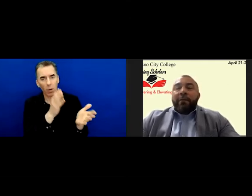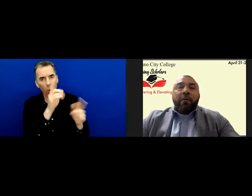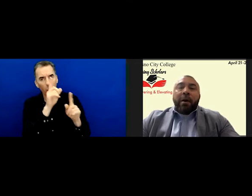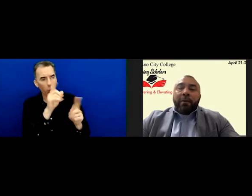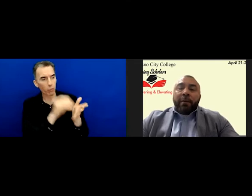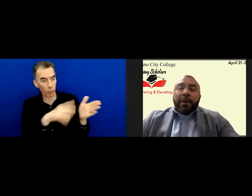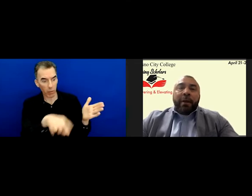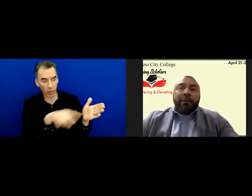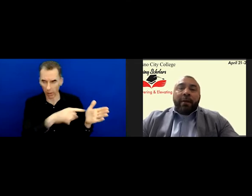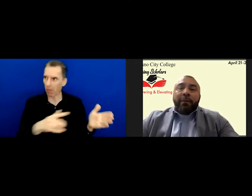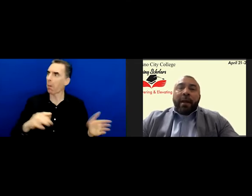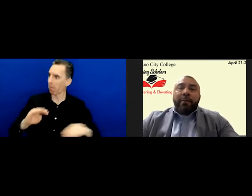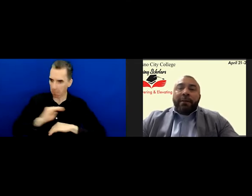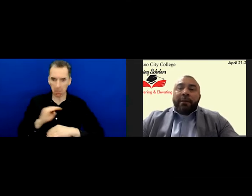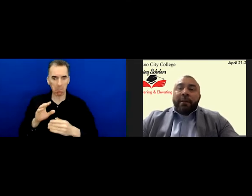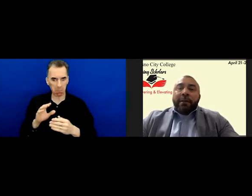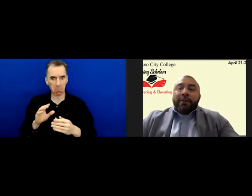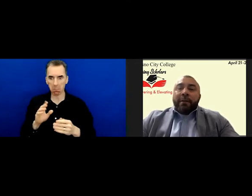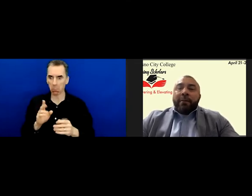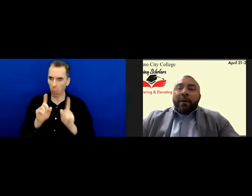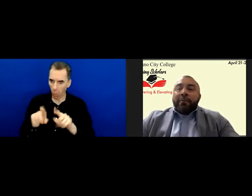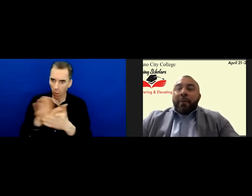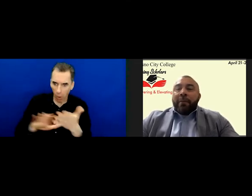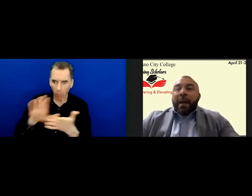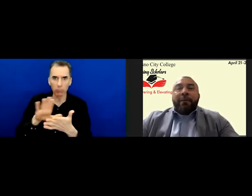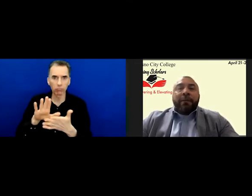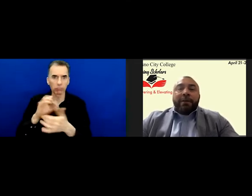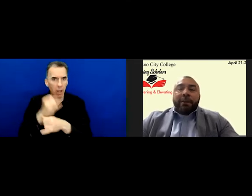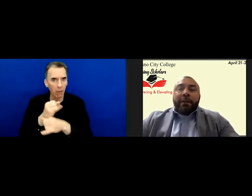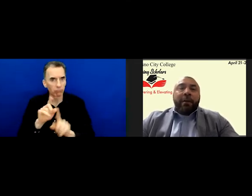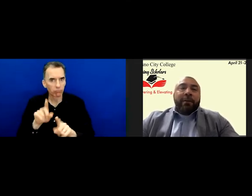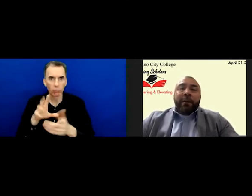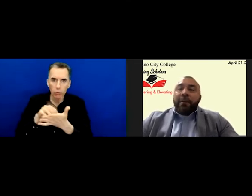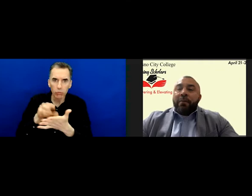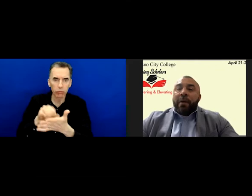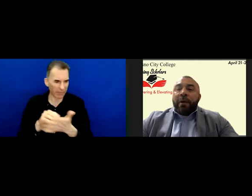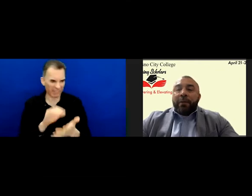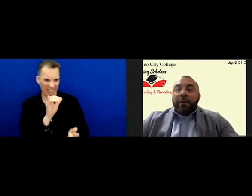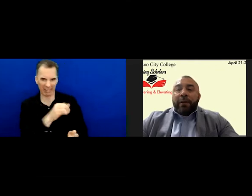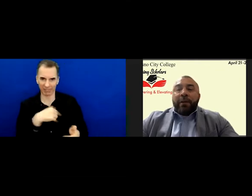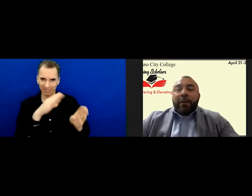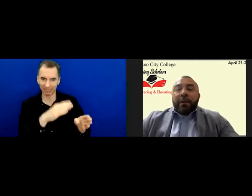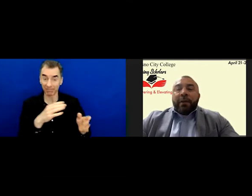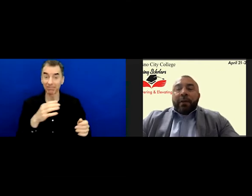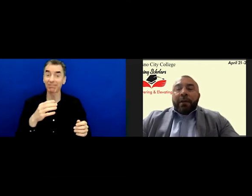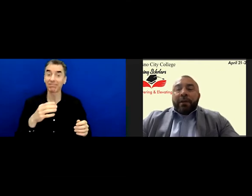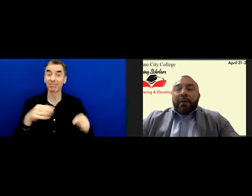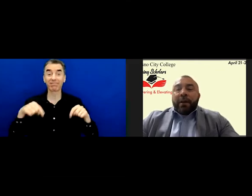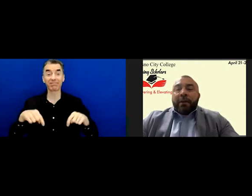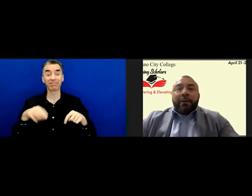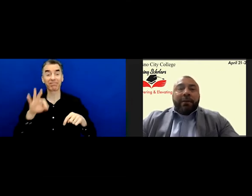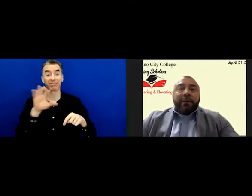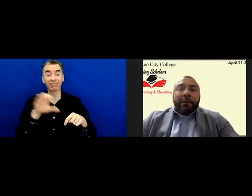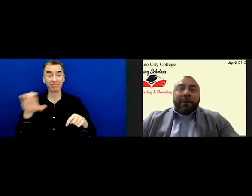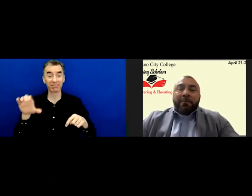care of and feel welcome at the campus. So on behalf of Fresno City College, want to welcome you and make sure